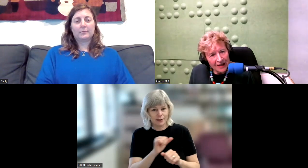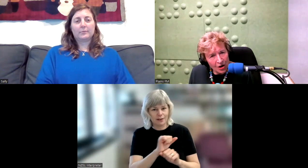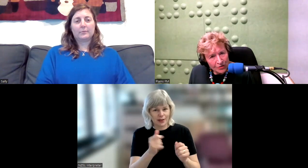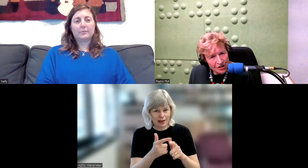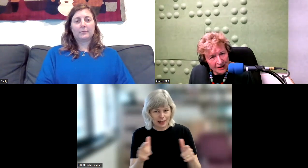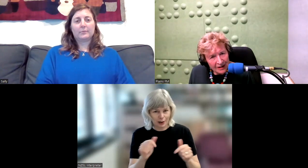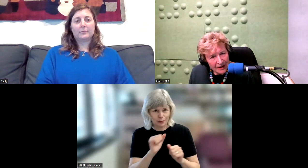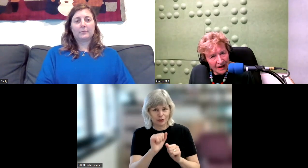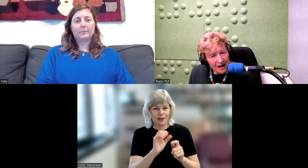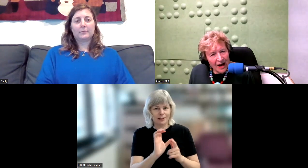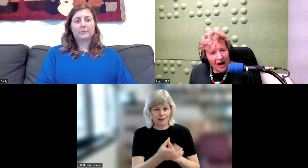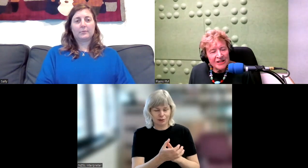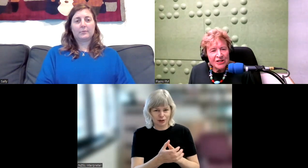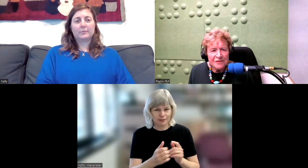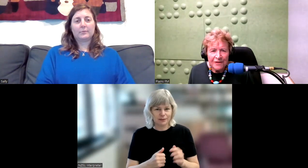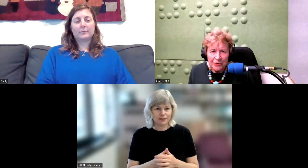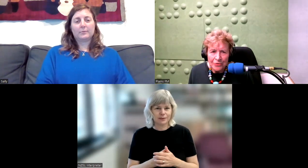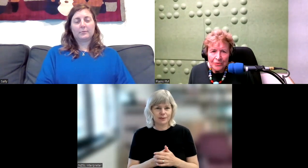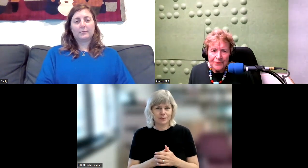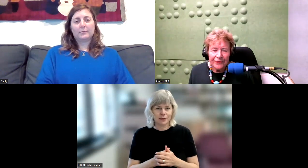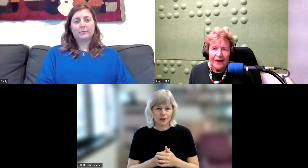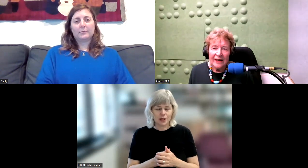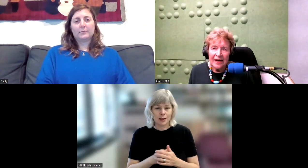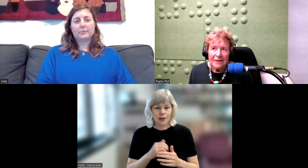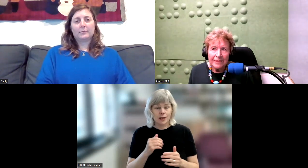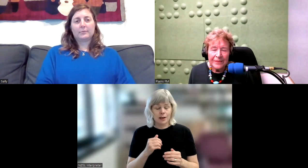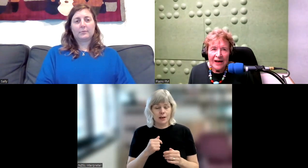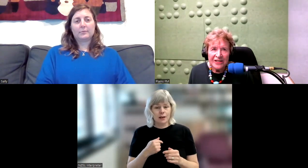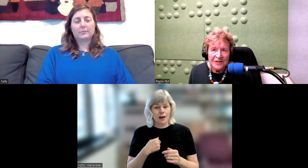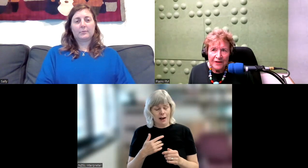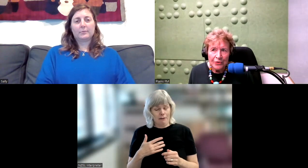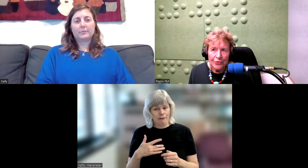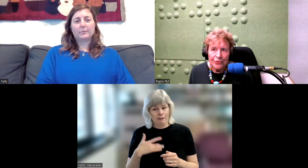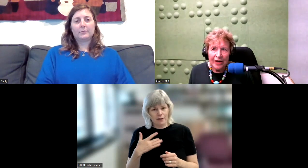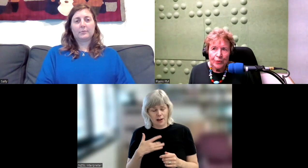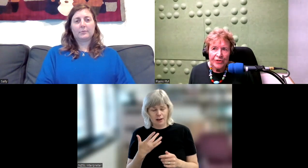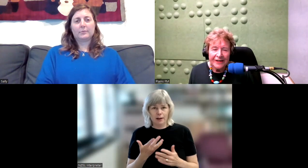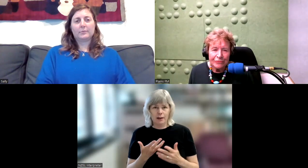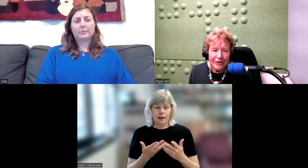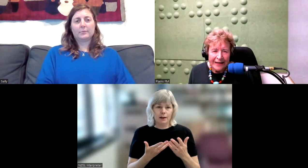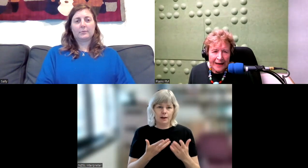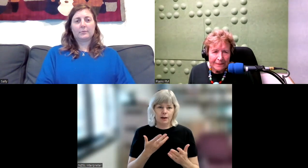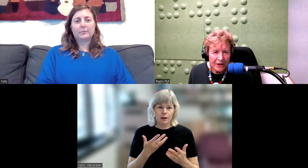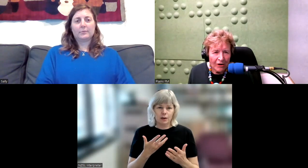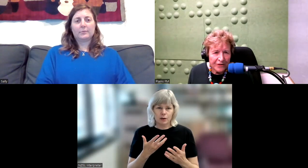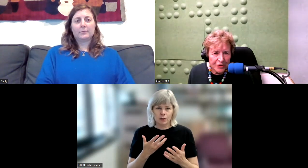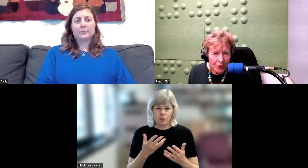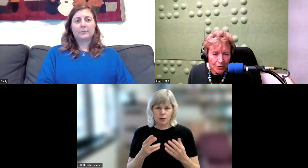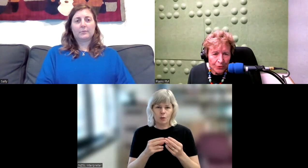their culture. I just feel, and I'm, I just feel that with the renaming of the school,